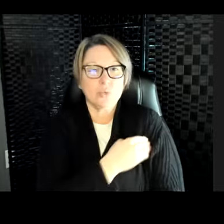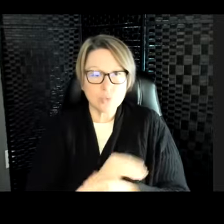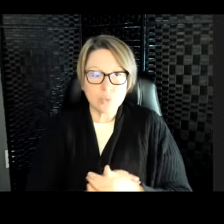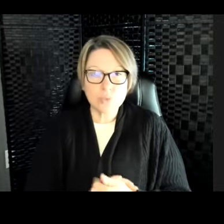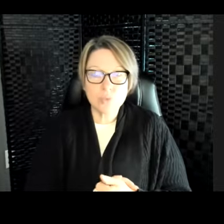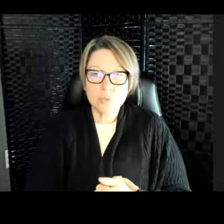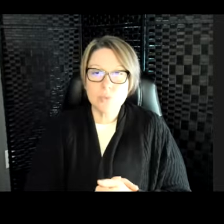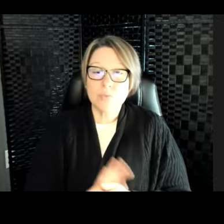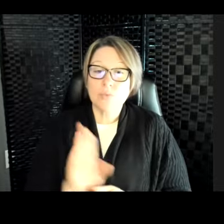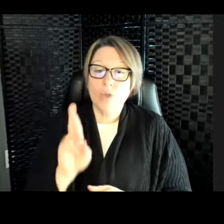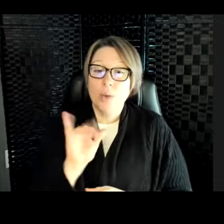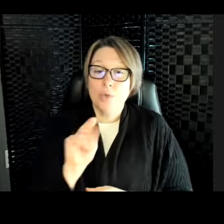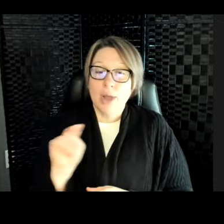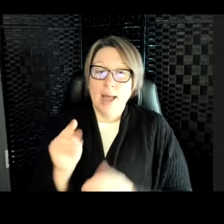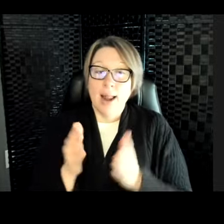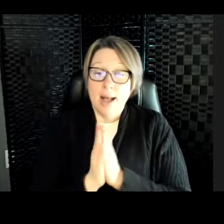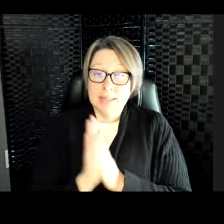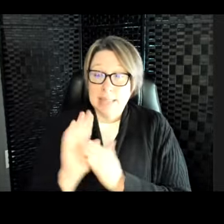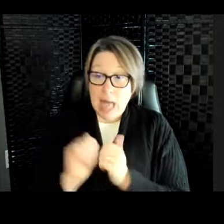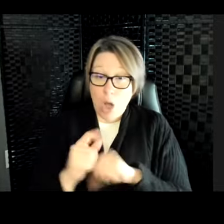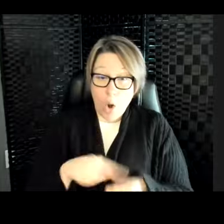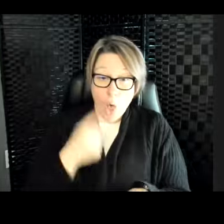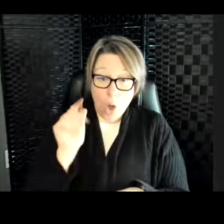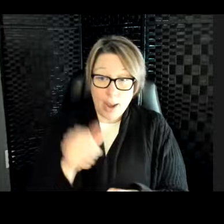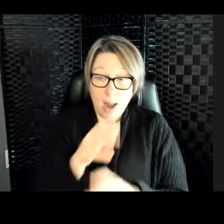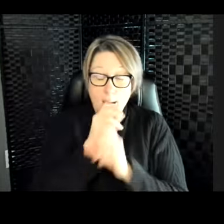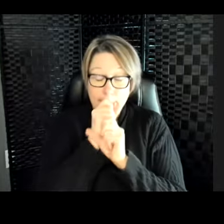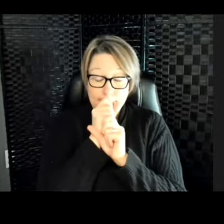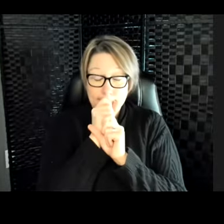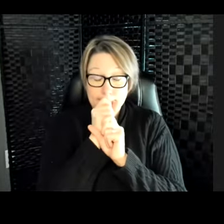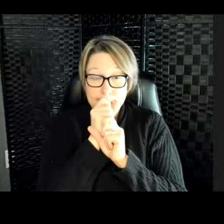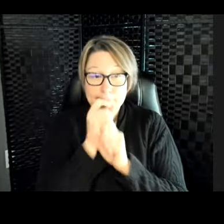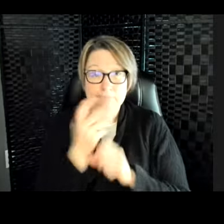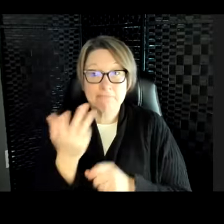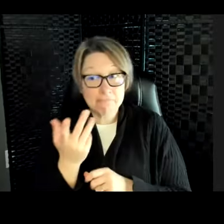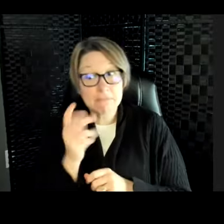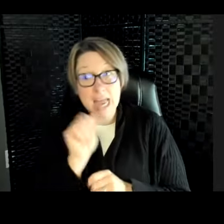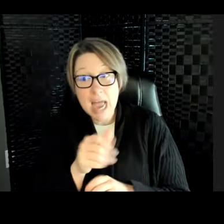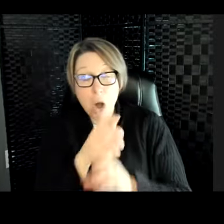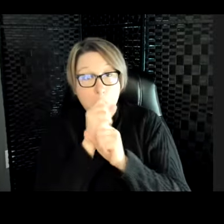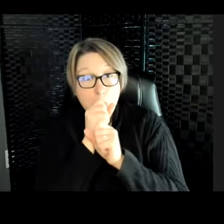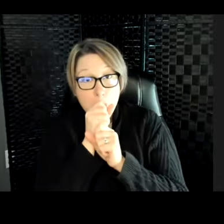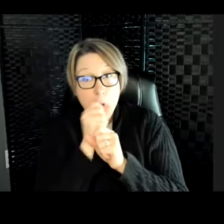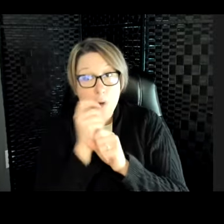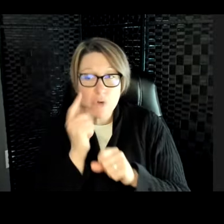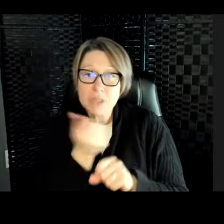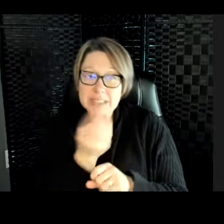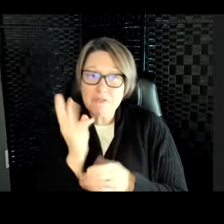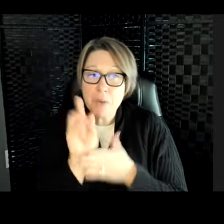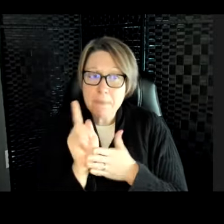Brianne asked, how long can they hold their breath? They can hold their breath for several minutes. I believe it's about